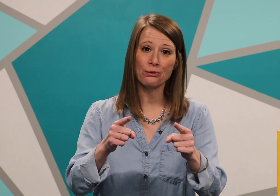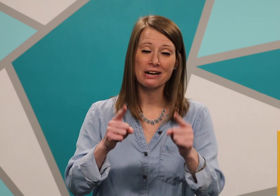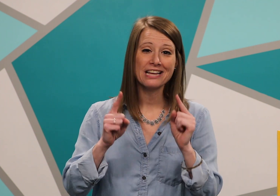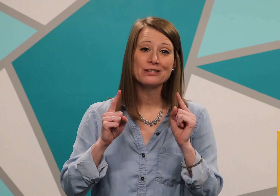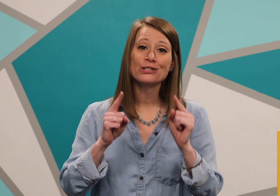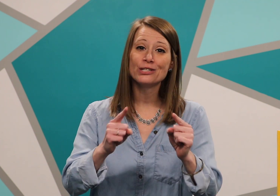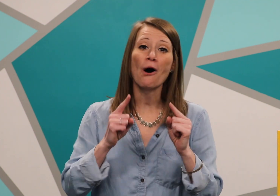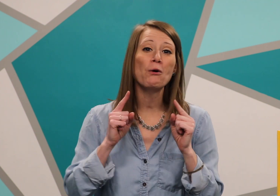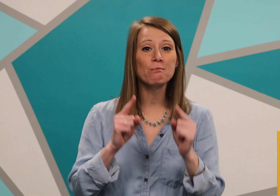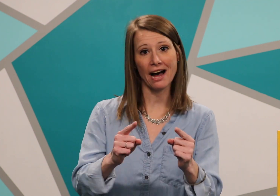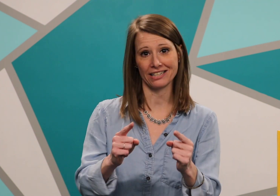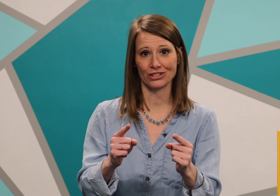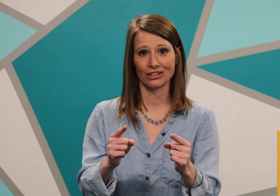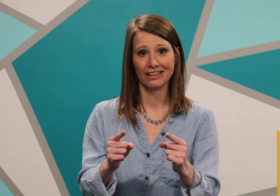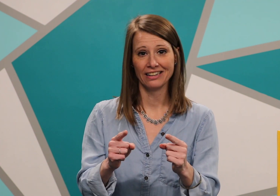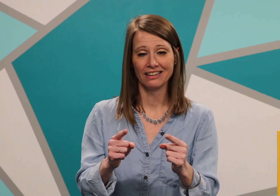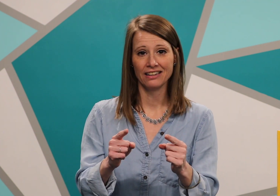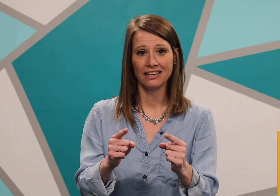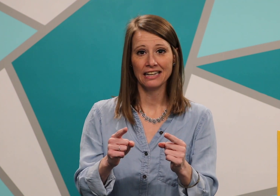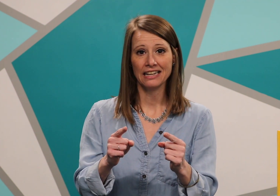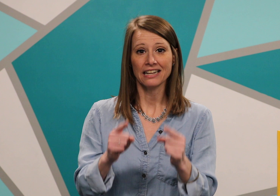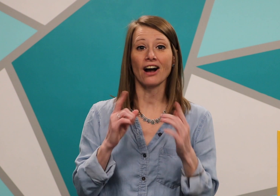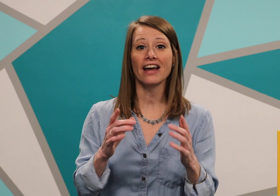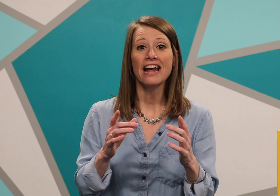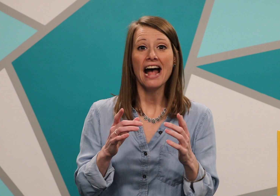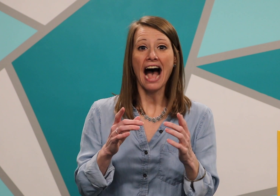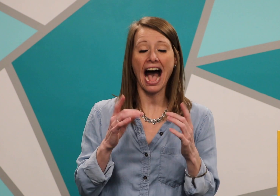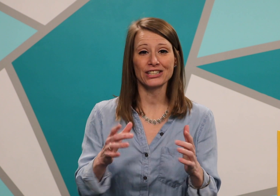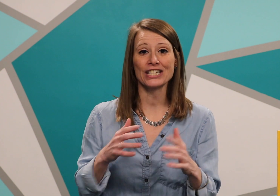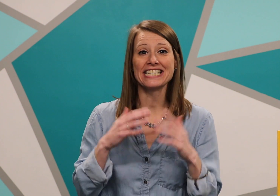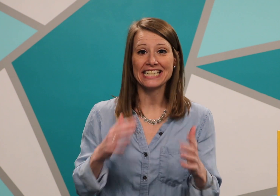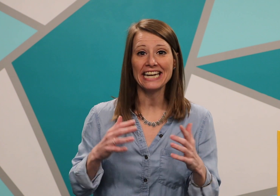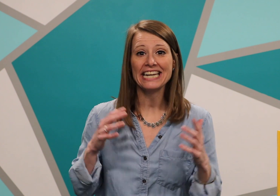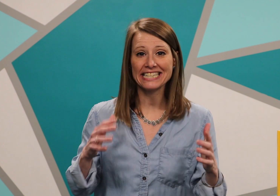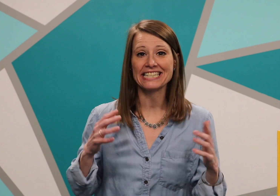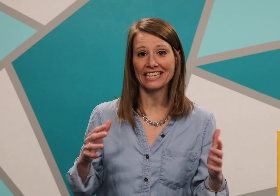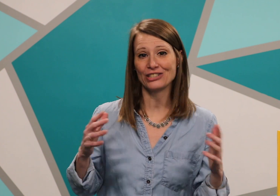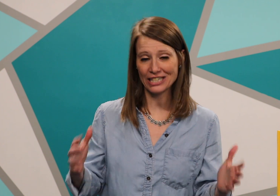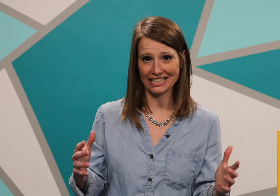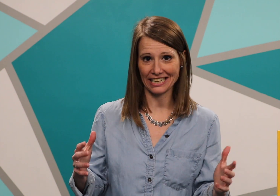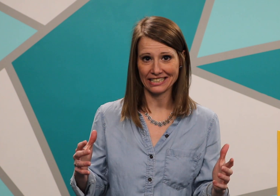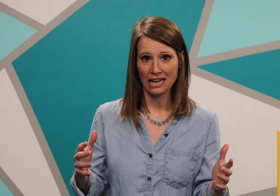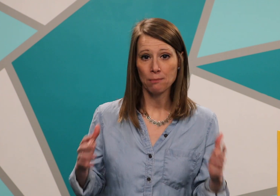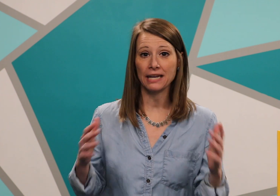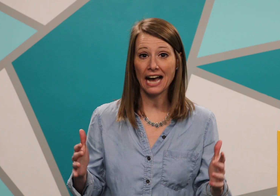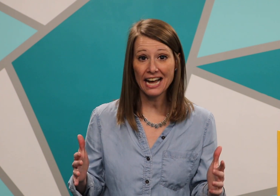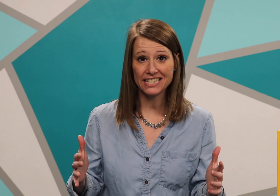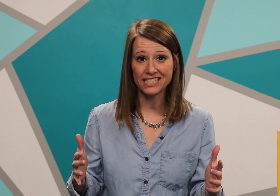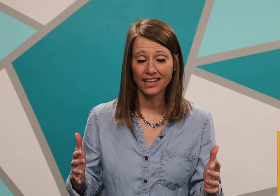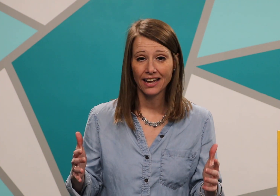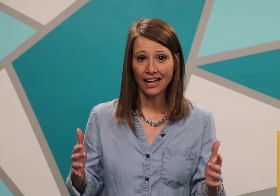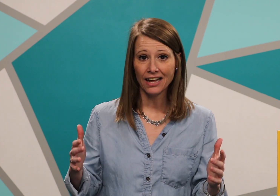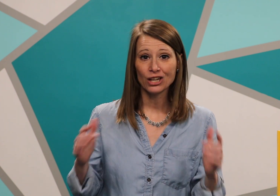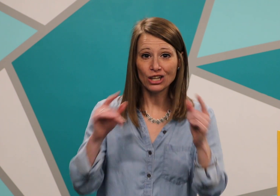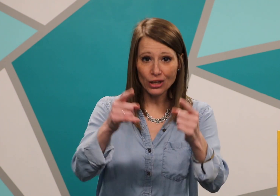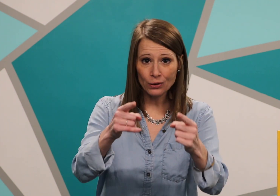so much. God actually sent His Son Jesus because you